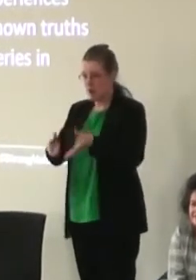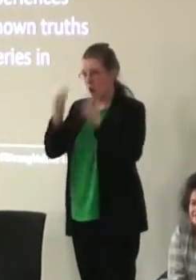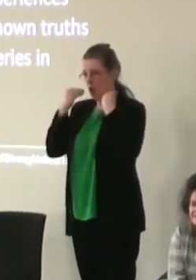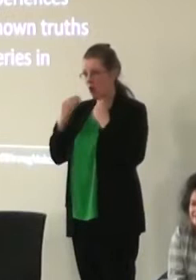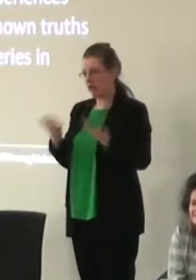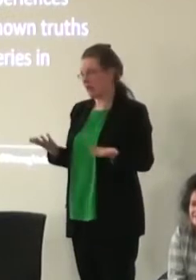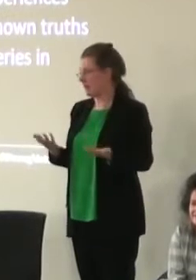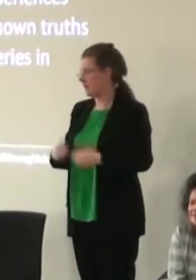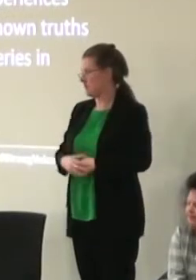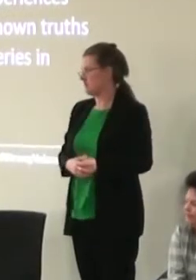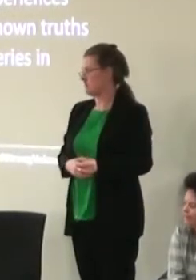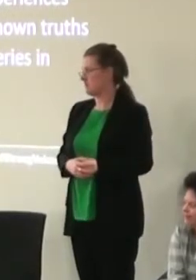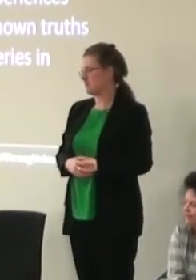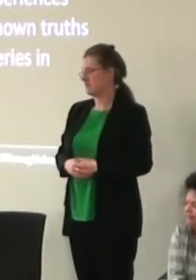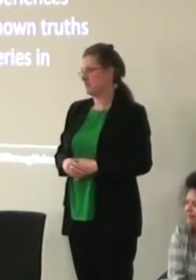That's what I often find.